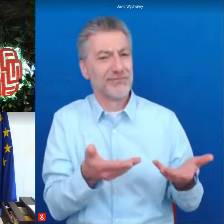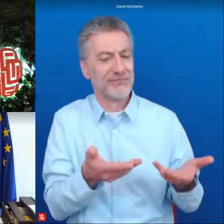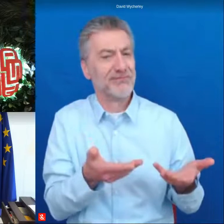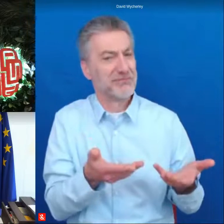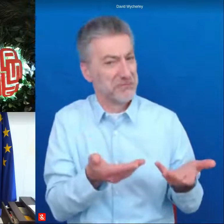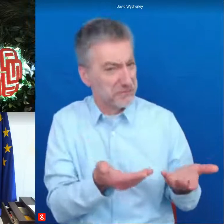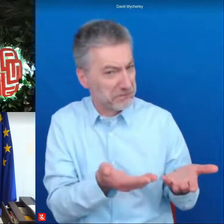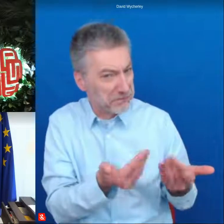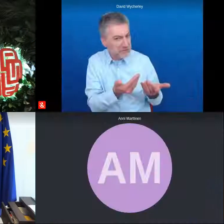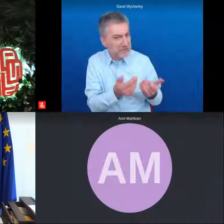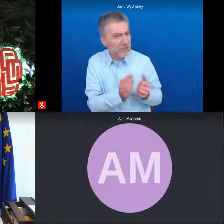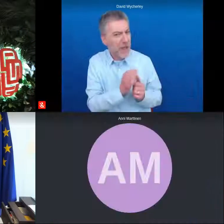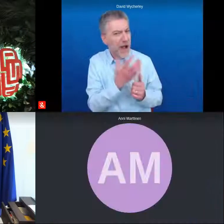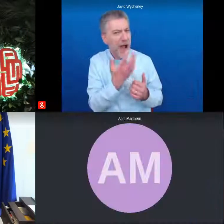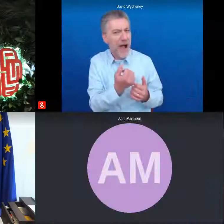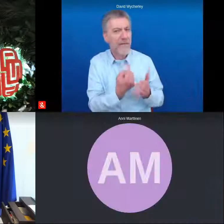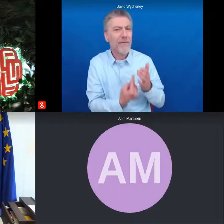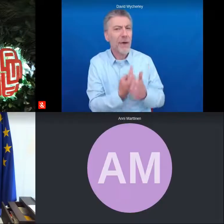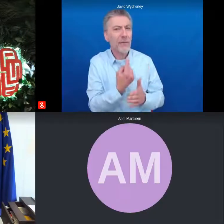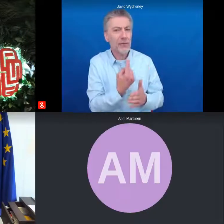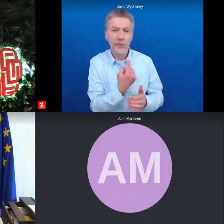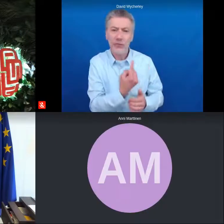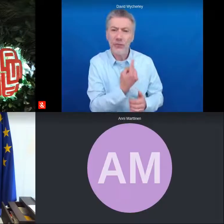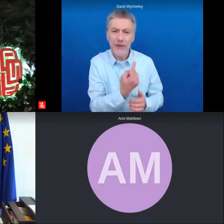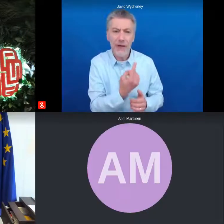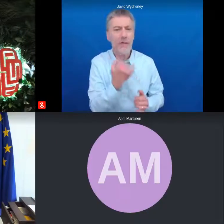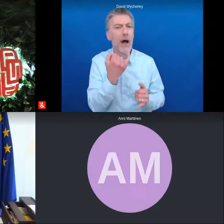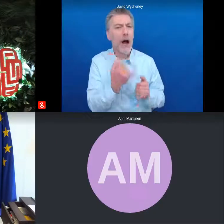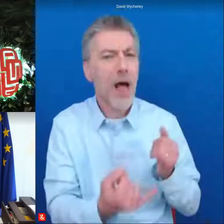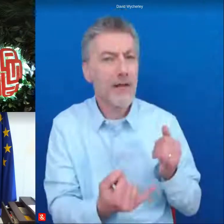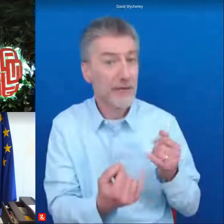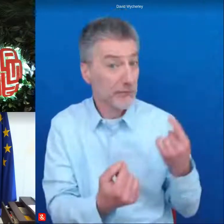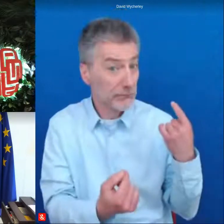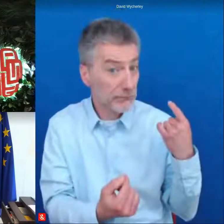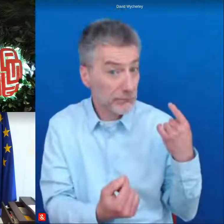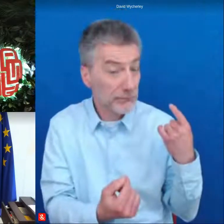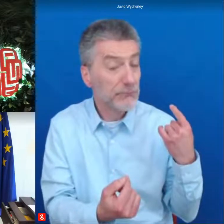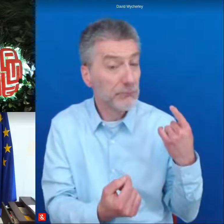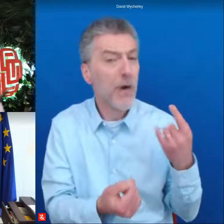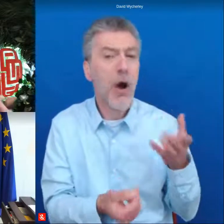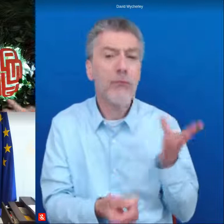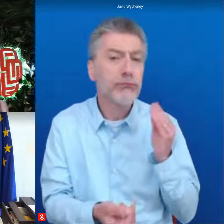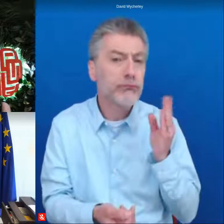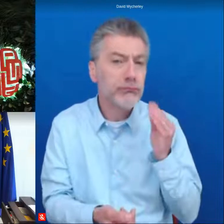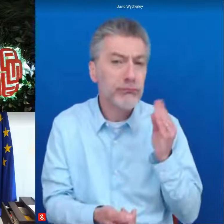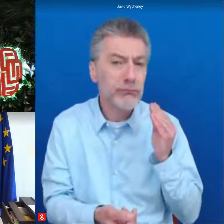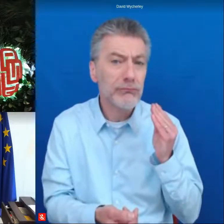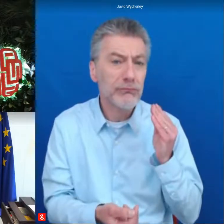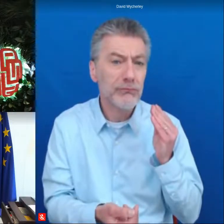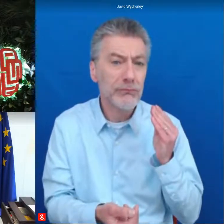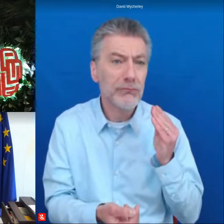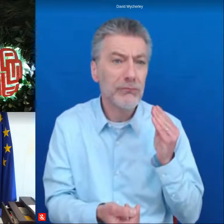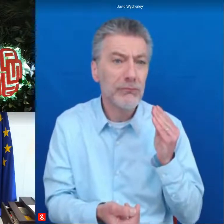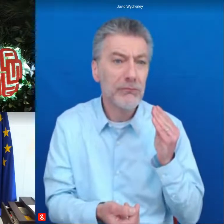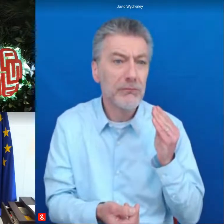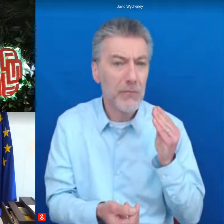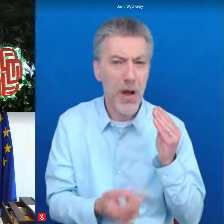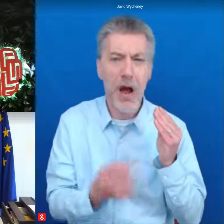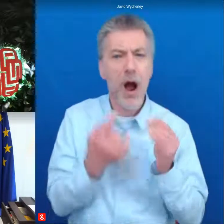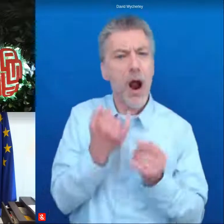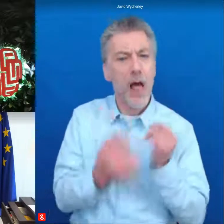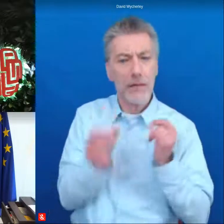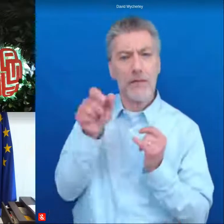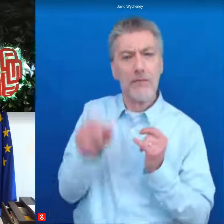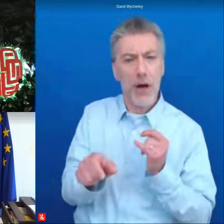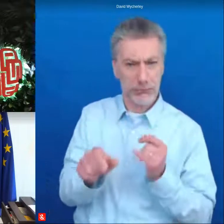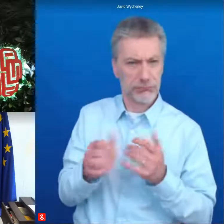from you i think you had the chance to hear to the last speakers um and uh as and rocio the last speaker has mentioned there